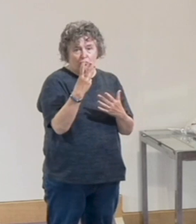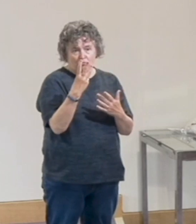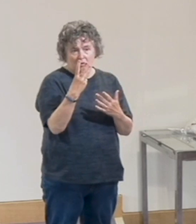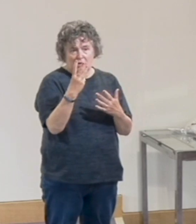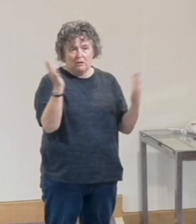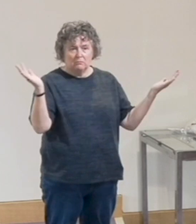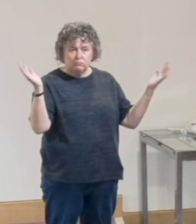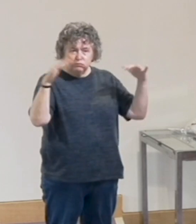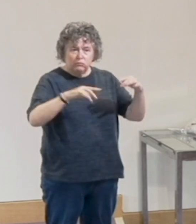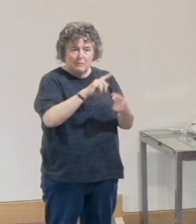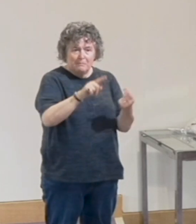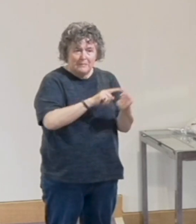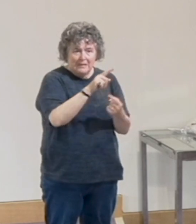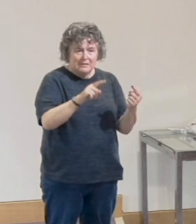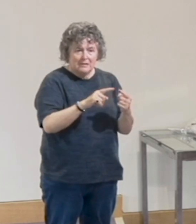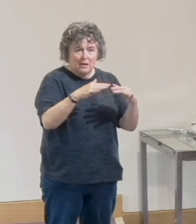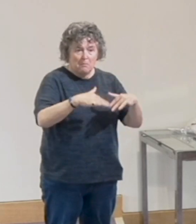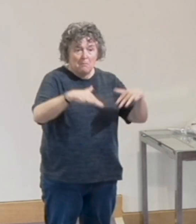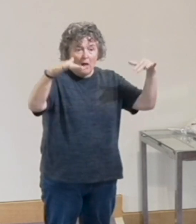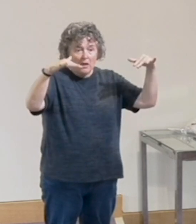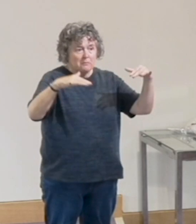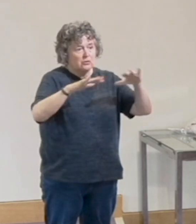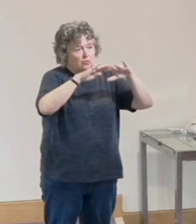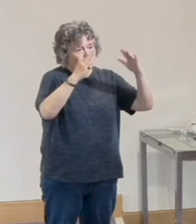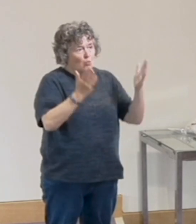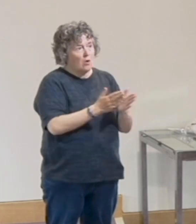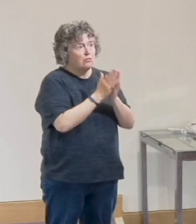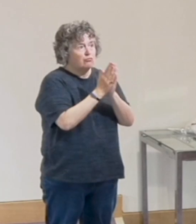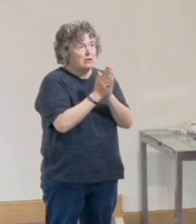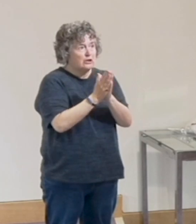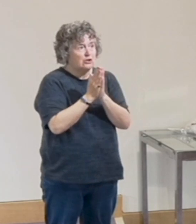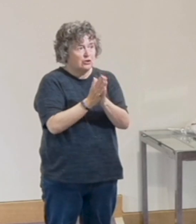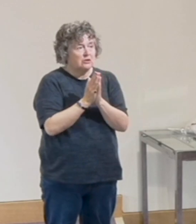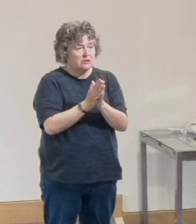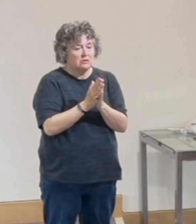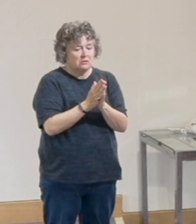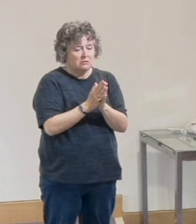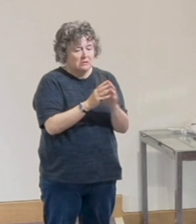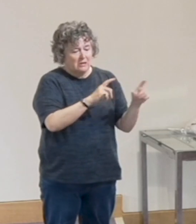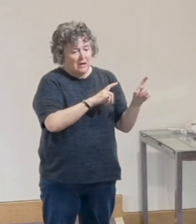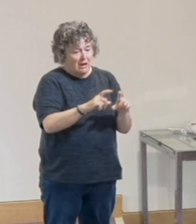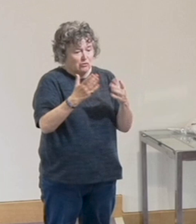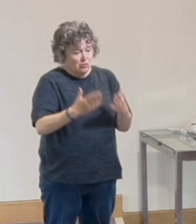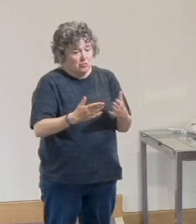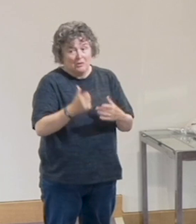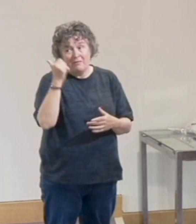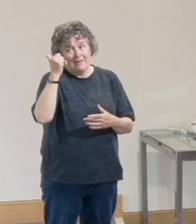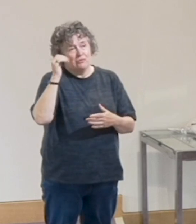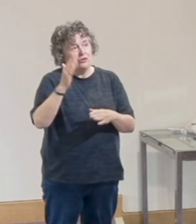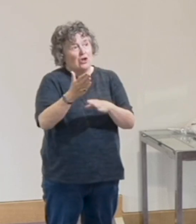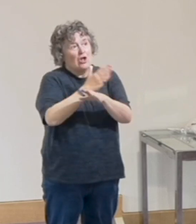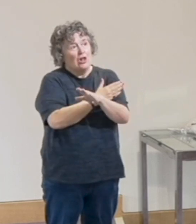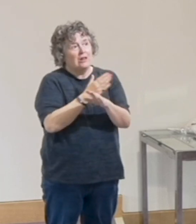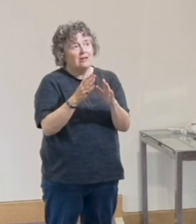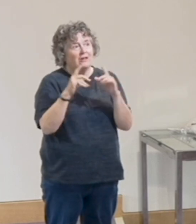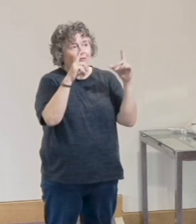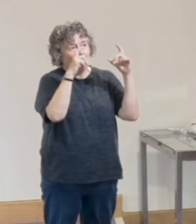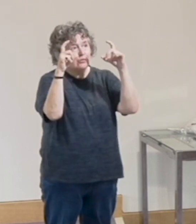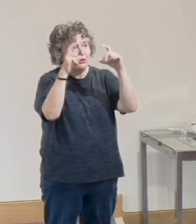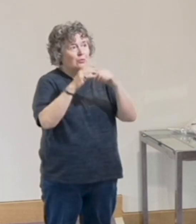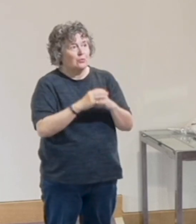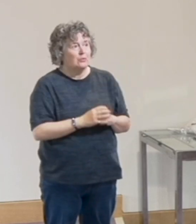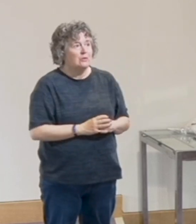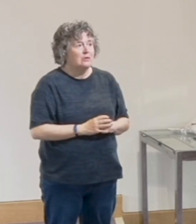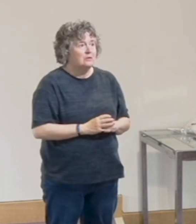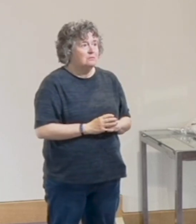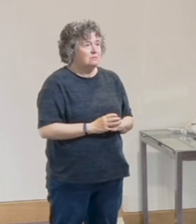world religions. And it's still going today. I don't think that is a recent picture, but I